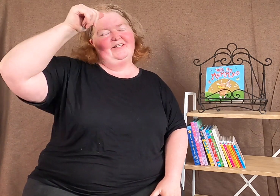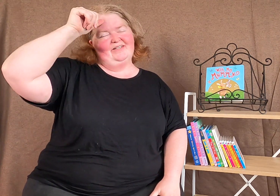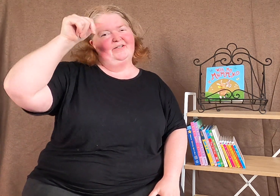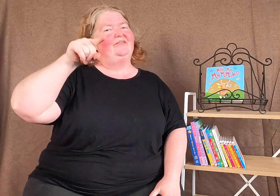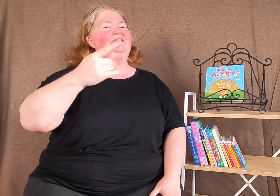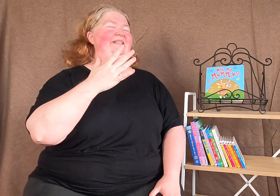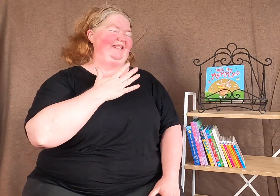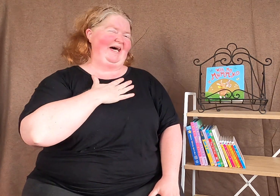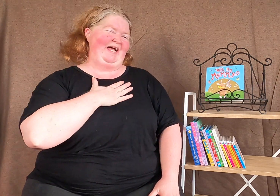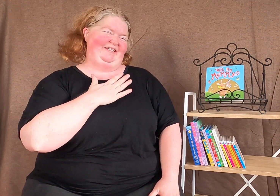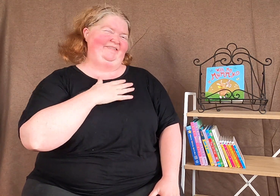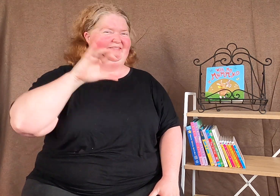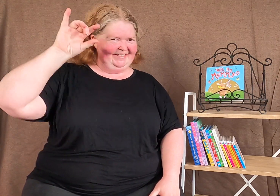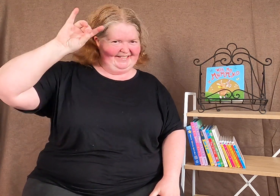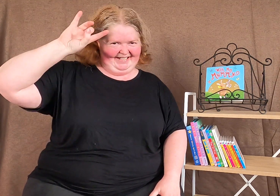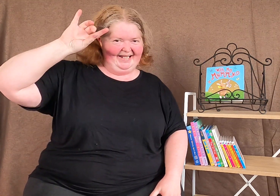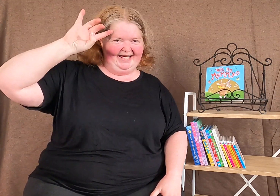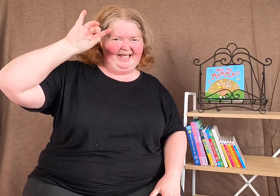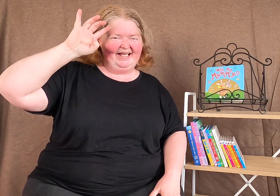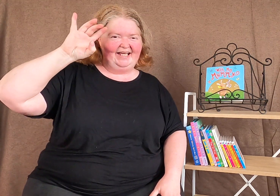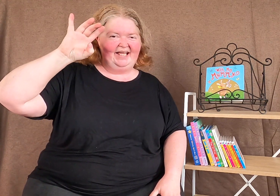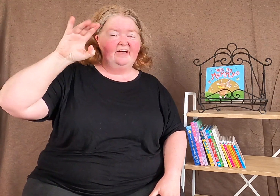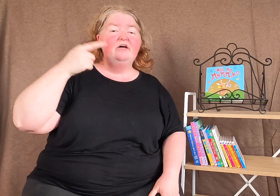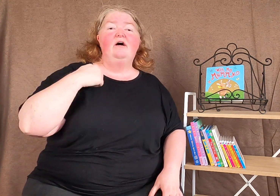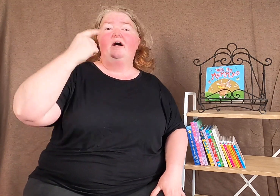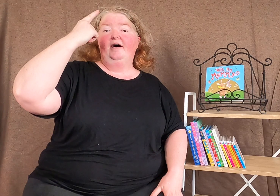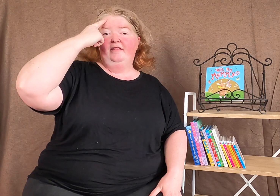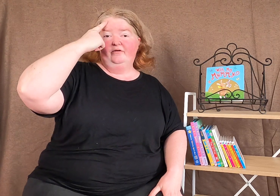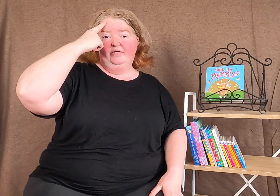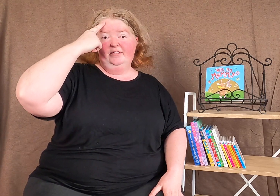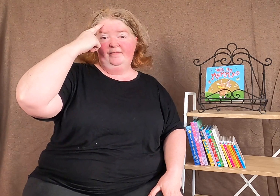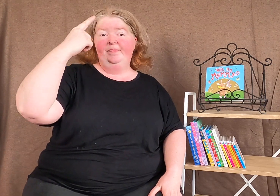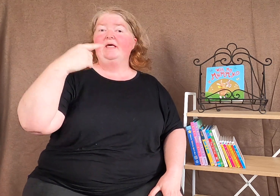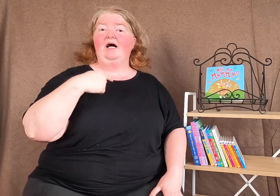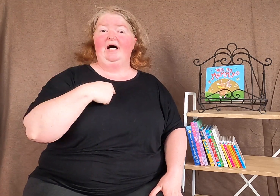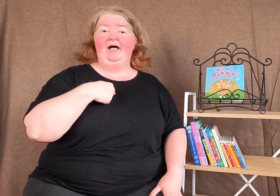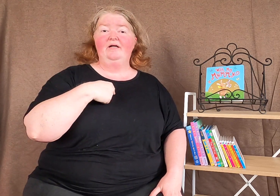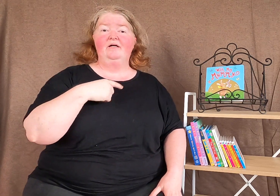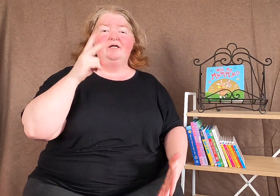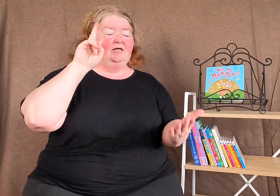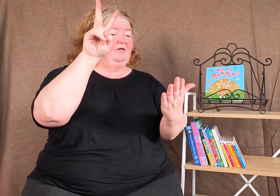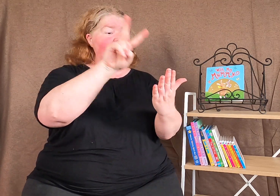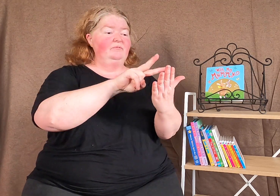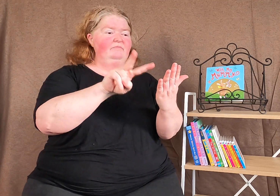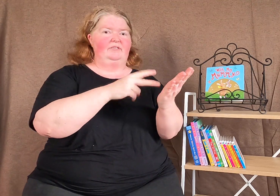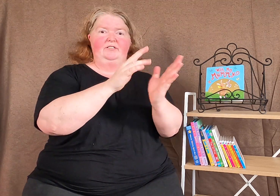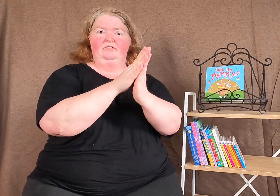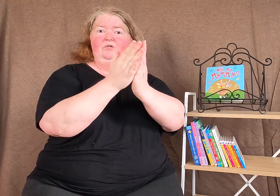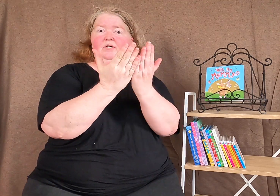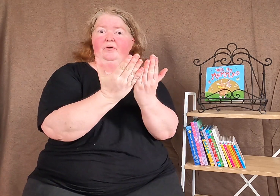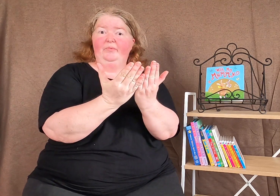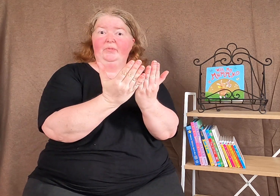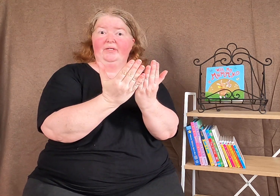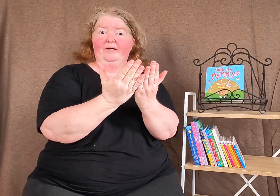know you like to be silly. I thought I would read you a book.